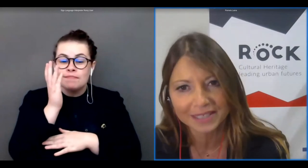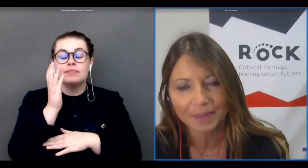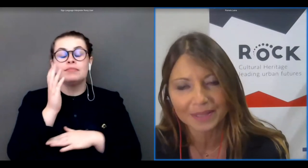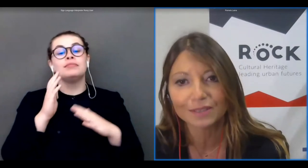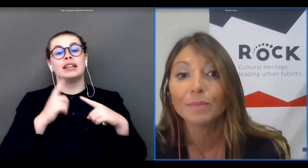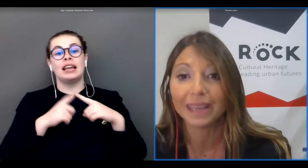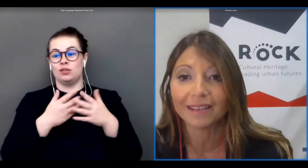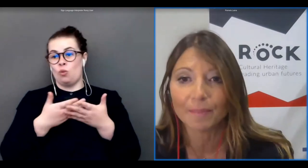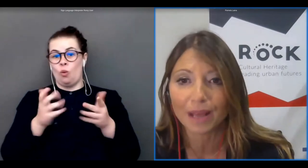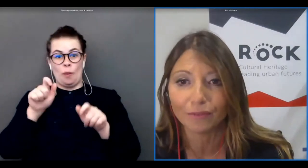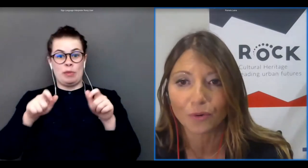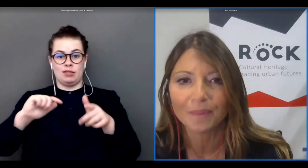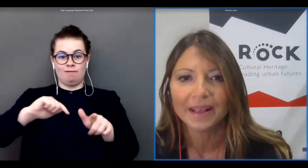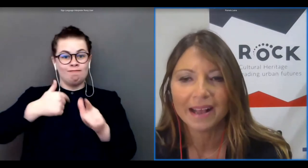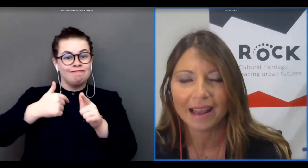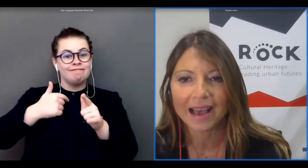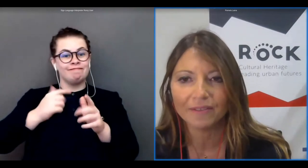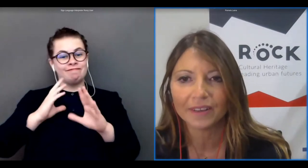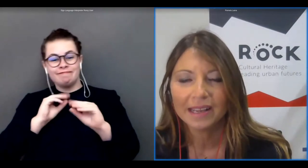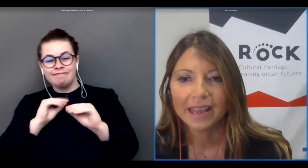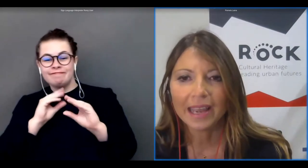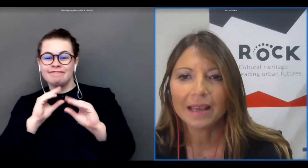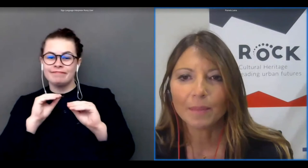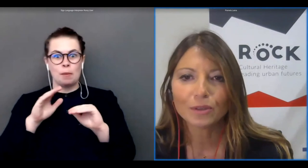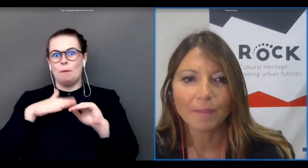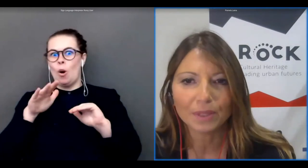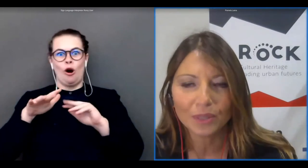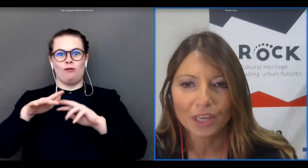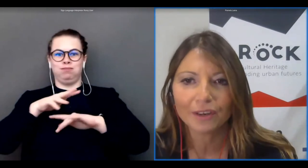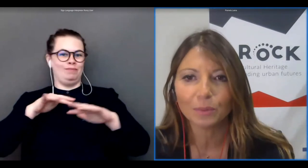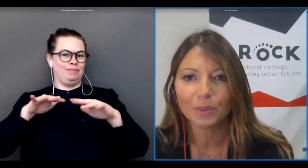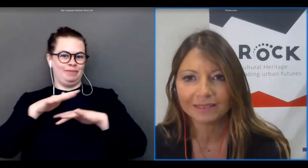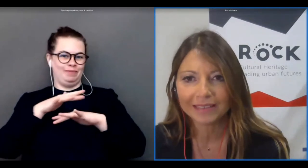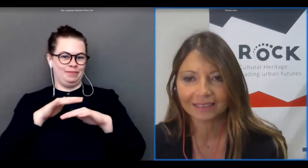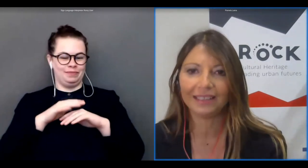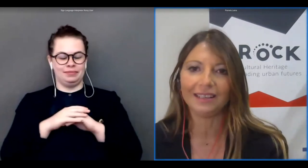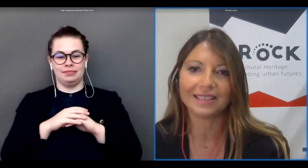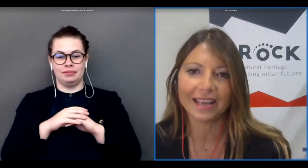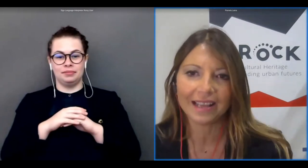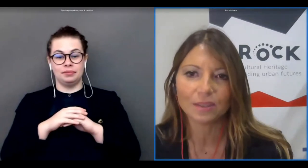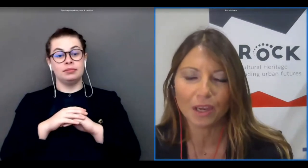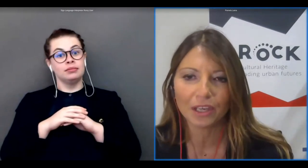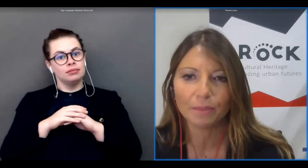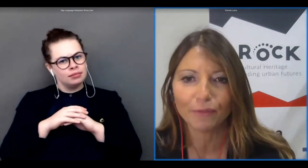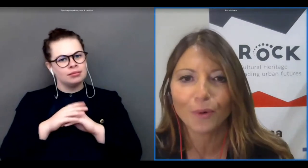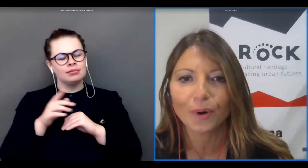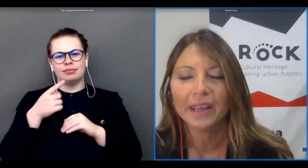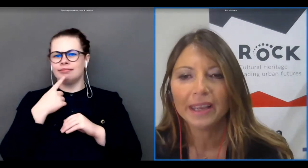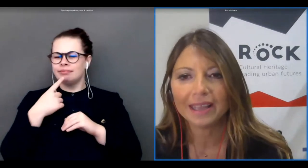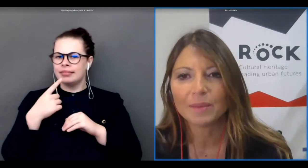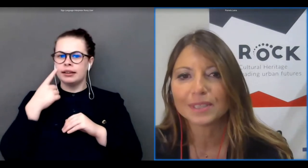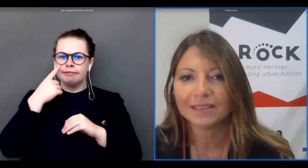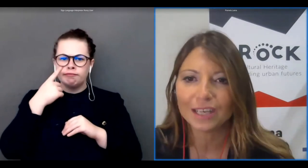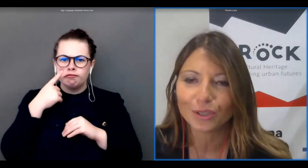the participants to make the platform alive and i'm also happy to hear that we need tactics and as we heard before